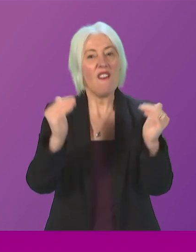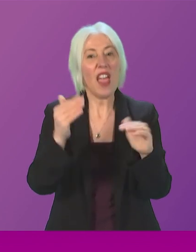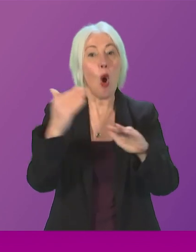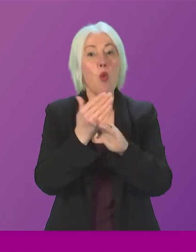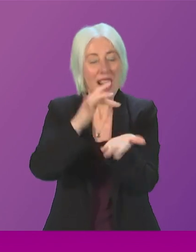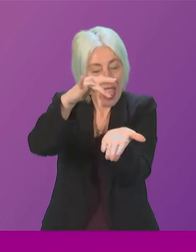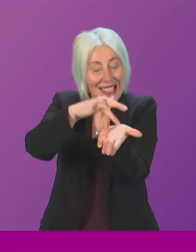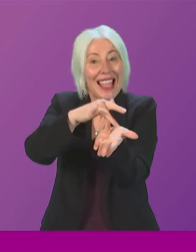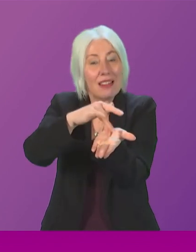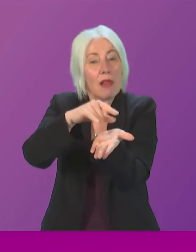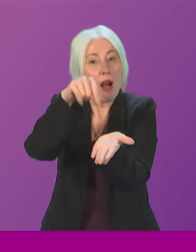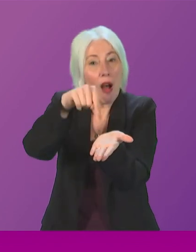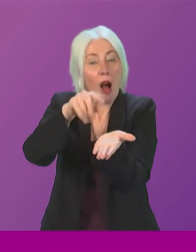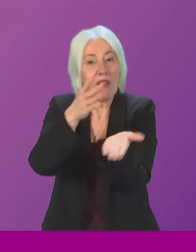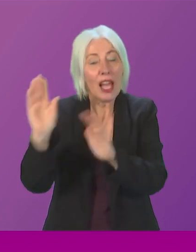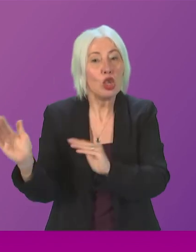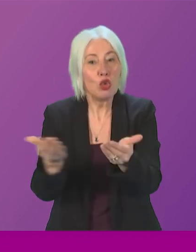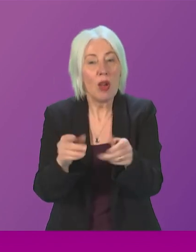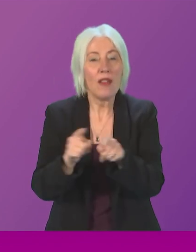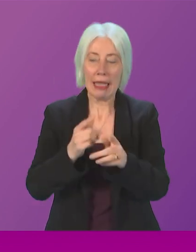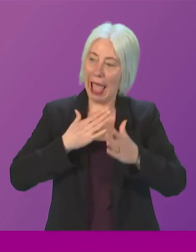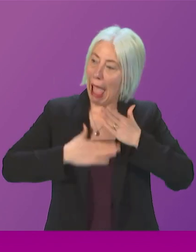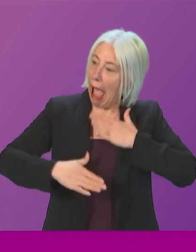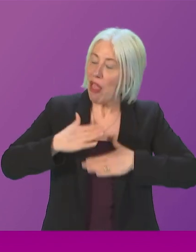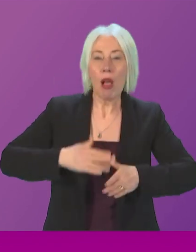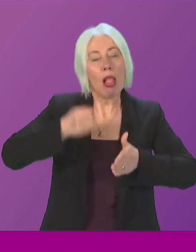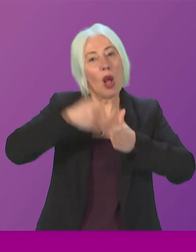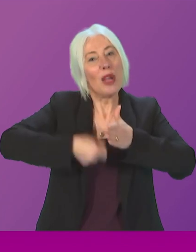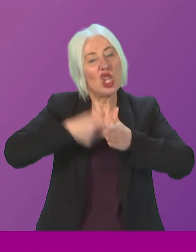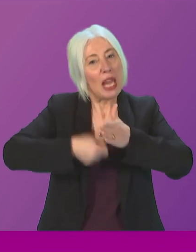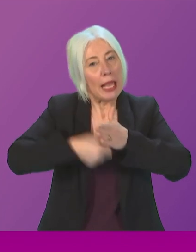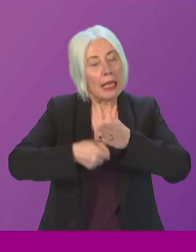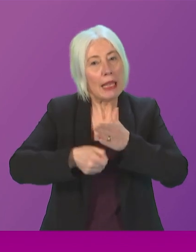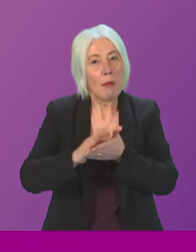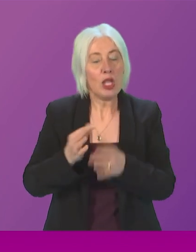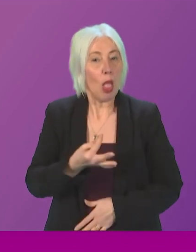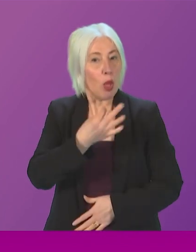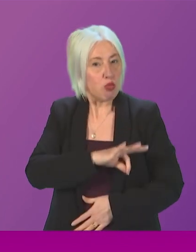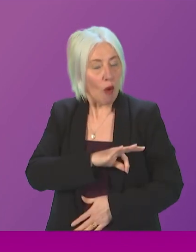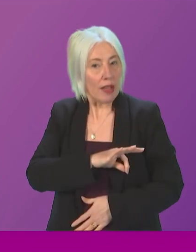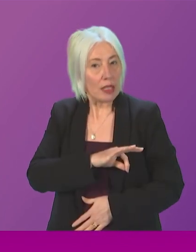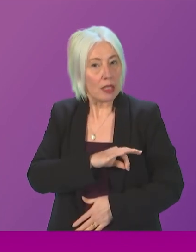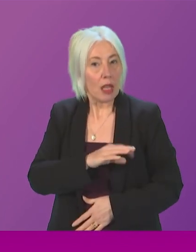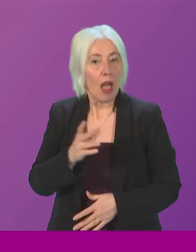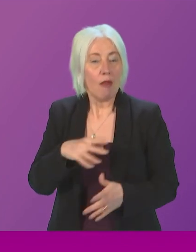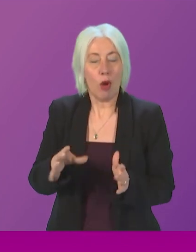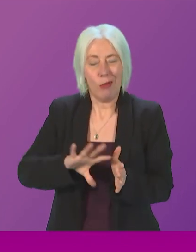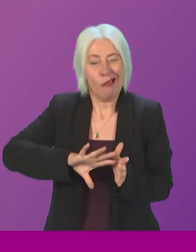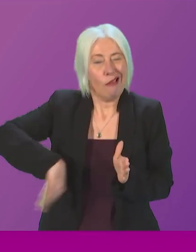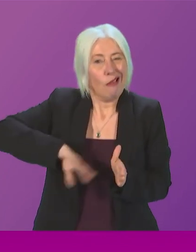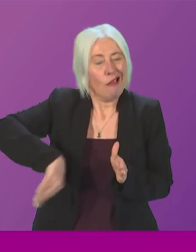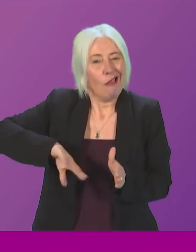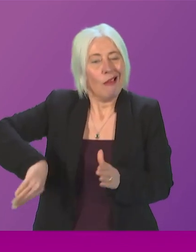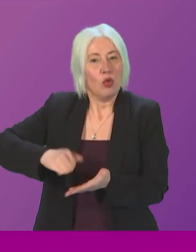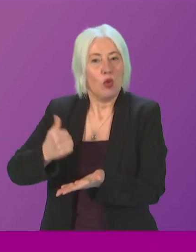that builds a national care service that has ethical commissioning at its heart so that the profits from care aren't just gleamed away into